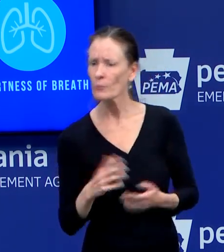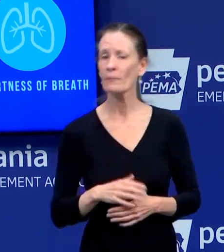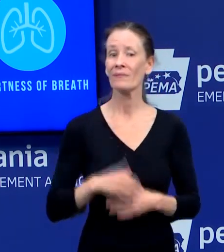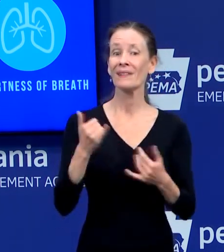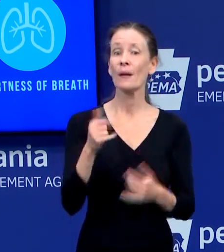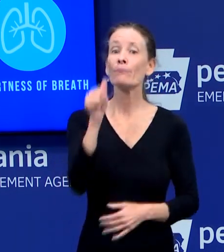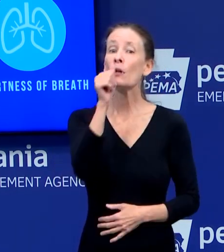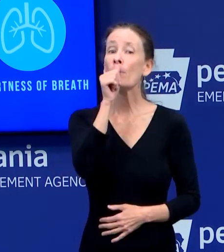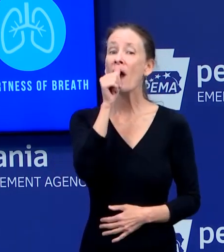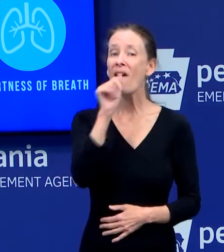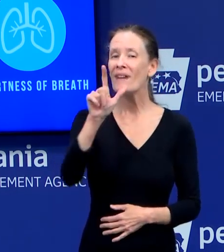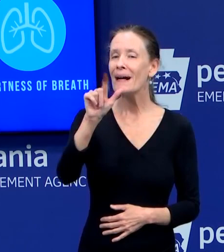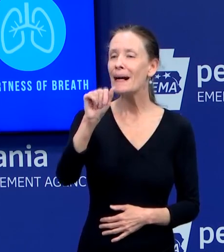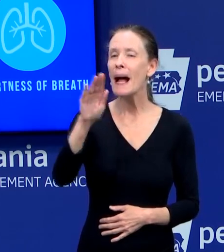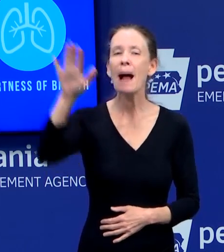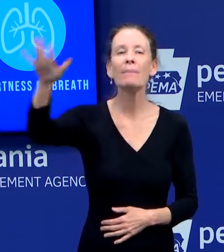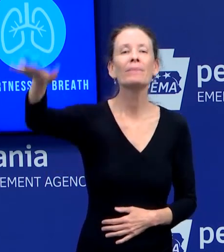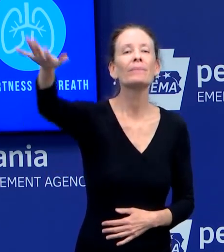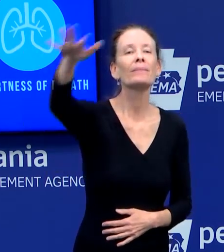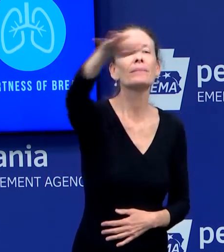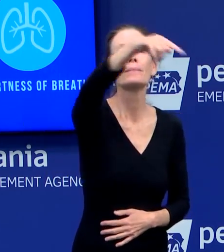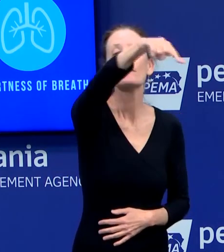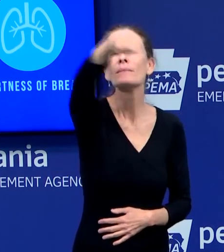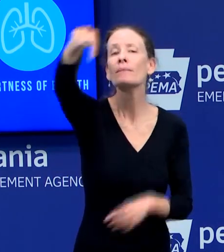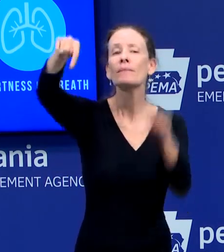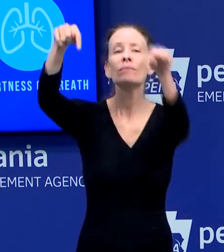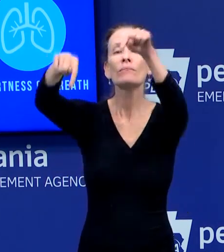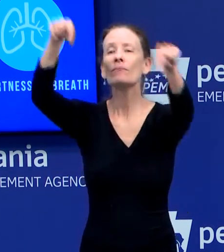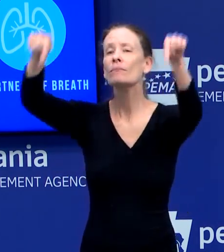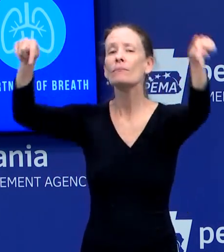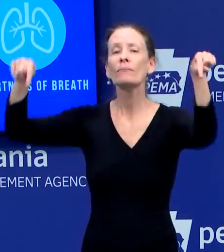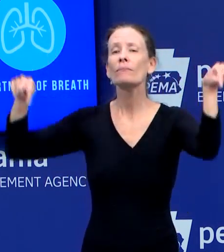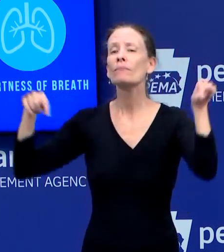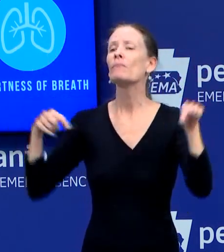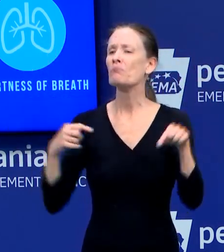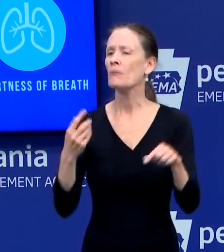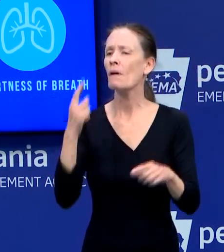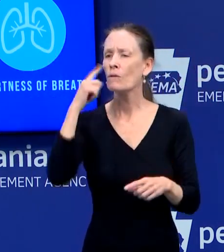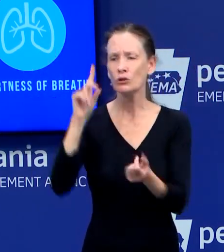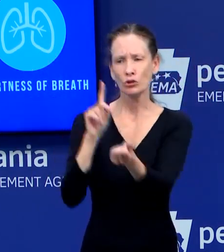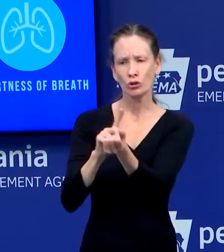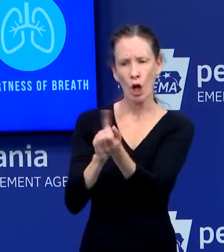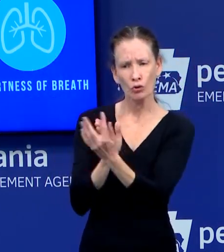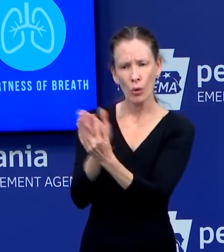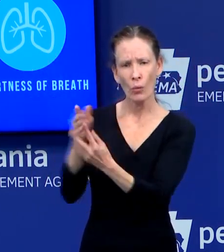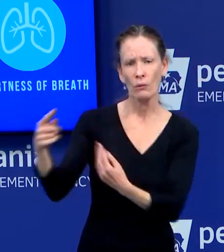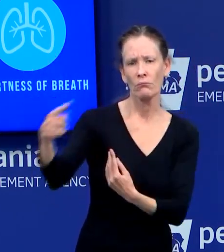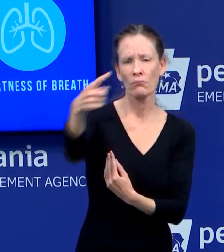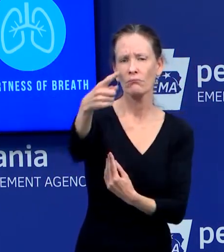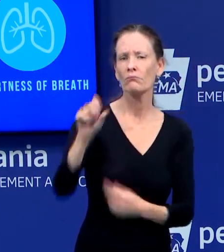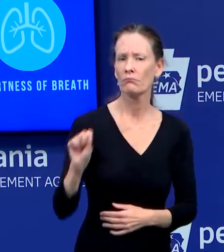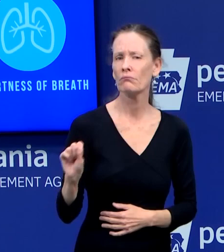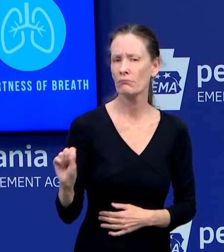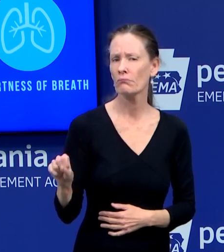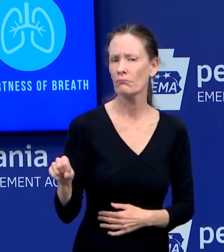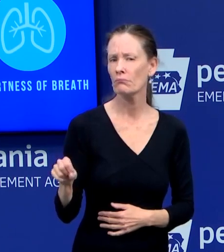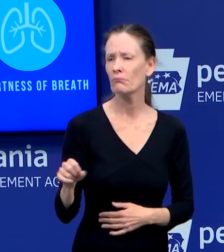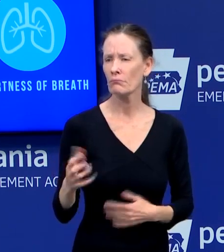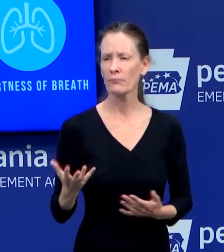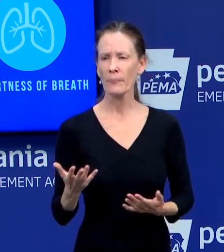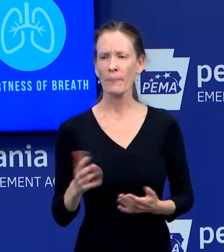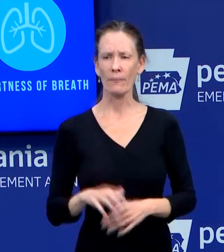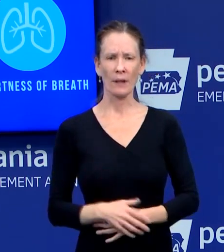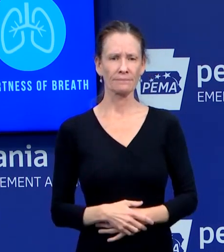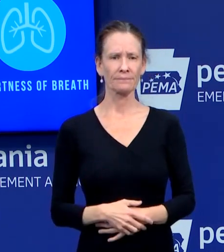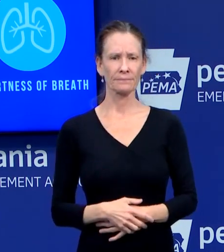at population-based testing, testing thousands and thousands of people, but we're not just following exactly the CDC criteria. So that's exactly where we are.